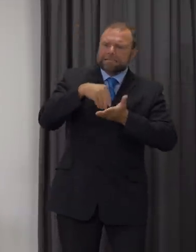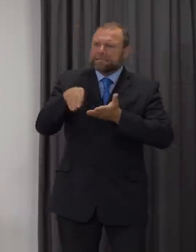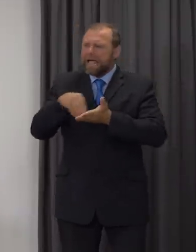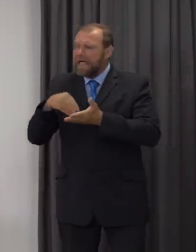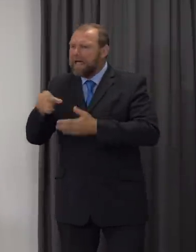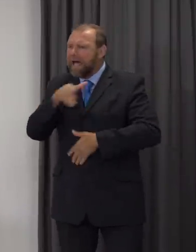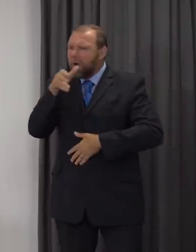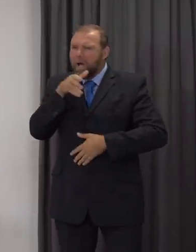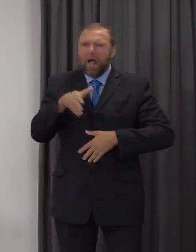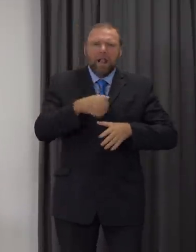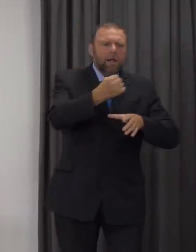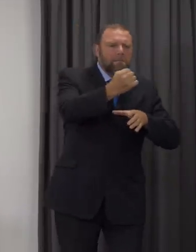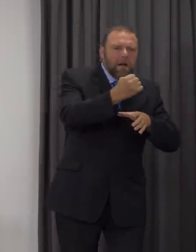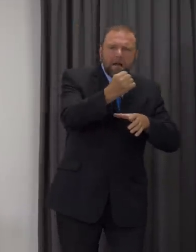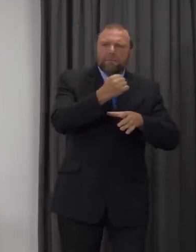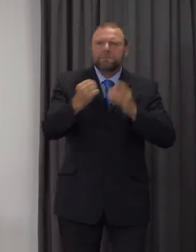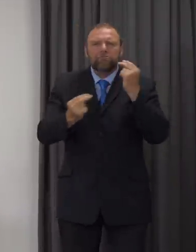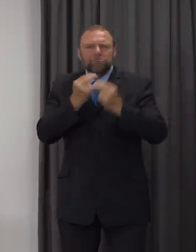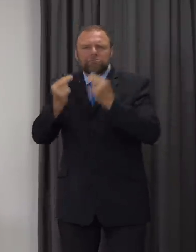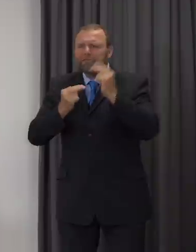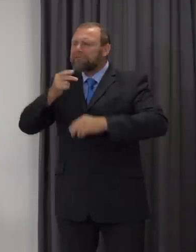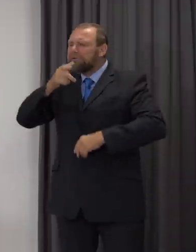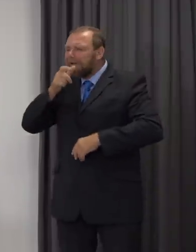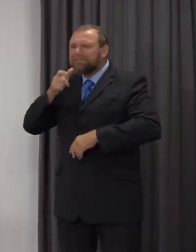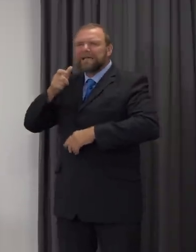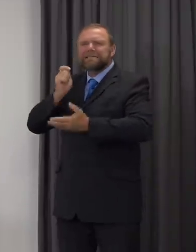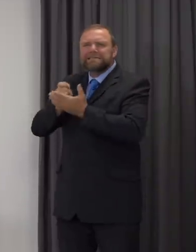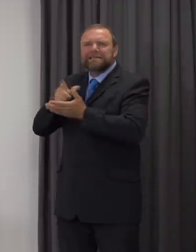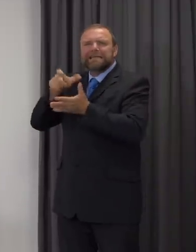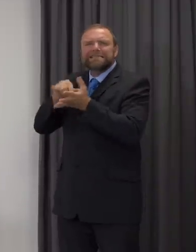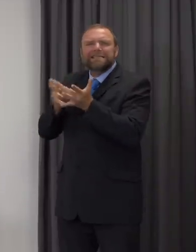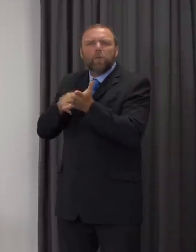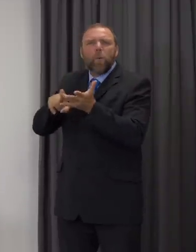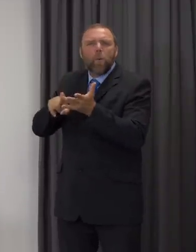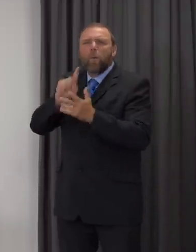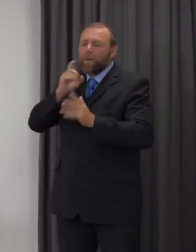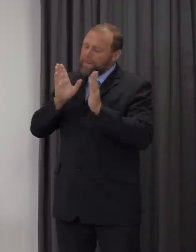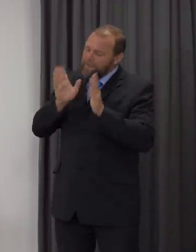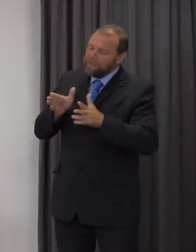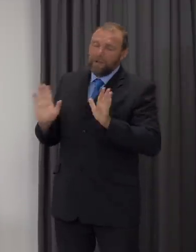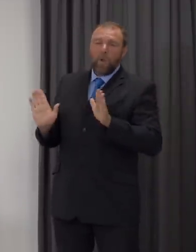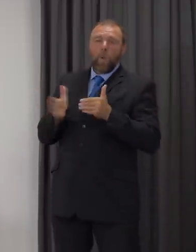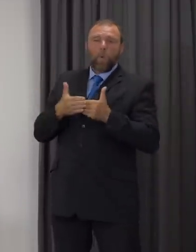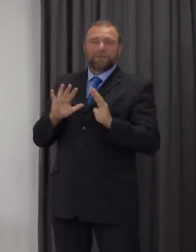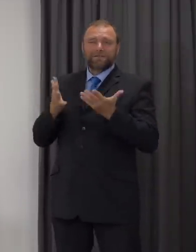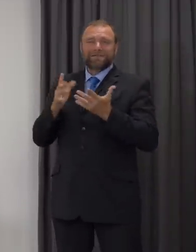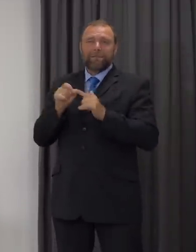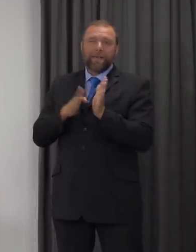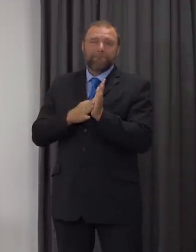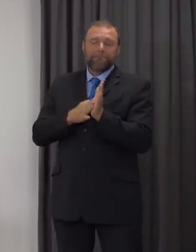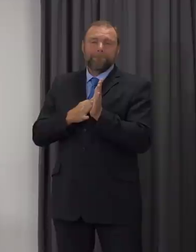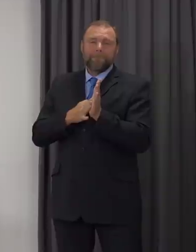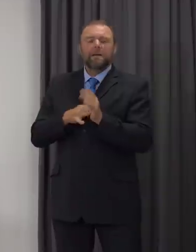and restaurants, and casinos, will have to close at 10pm. They will also have to provide a